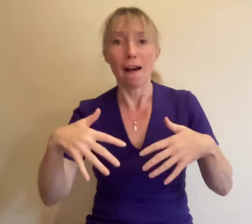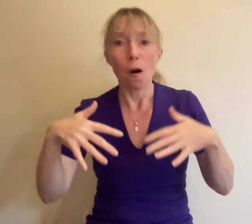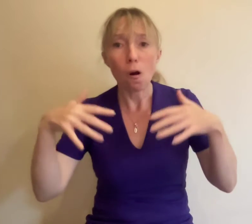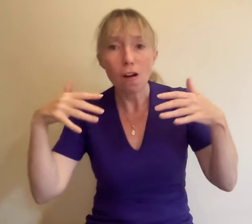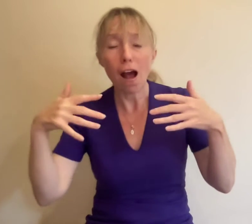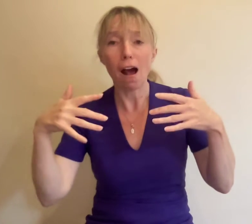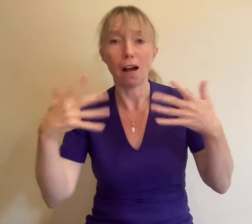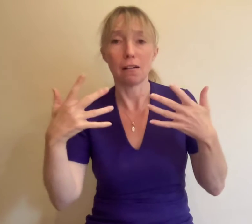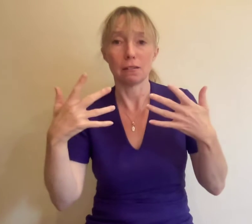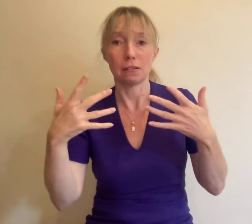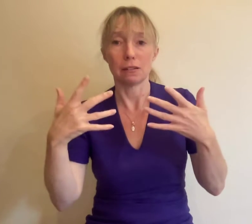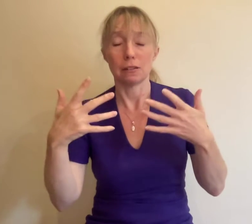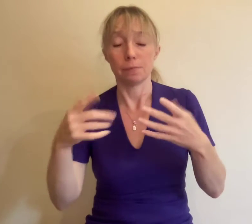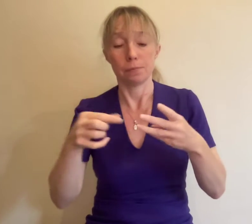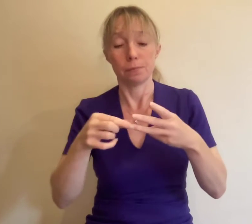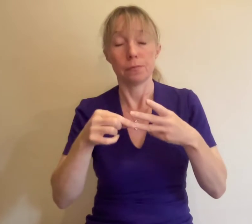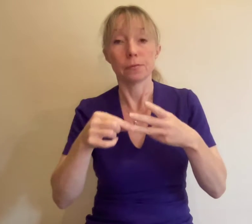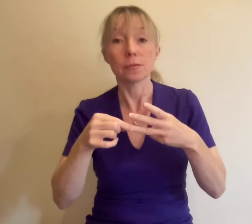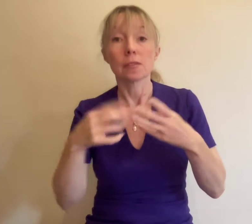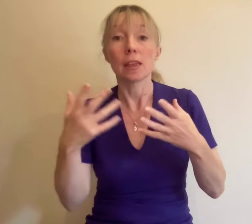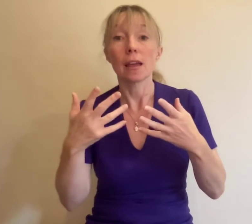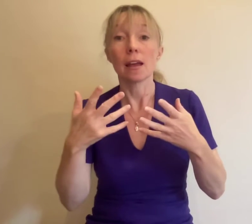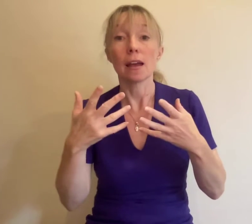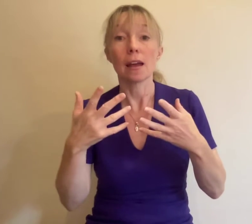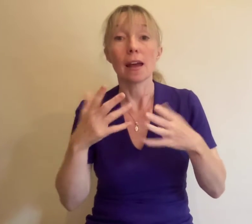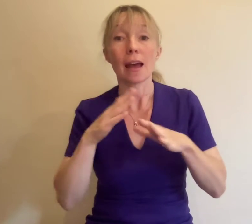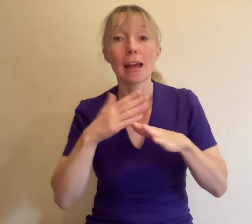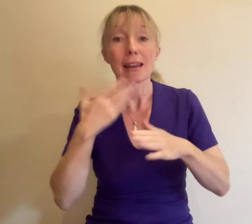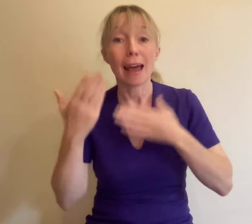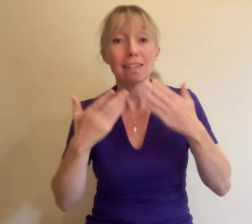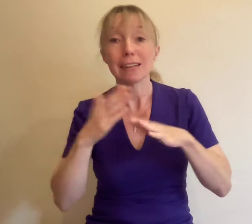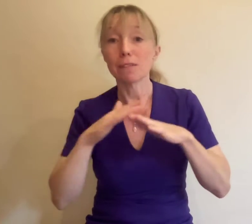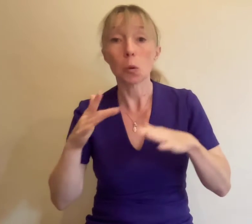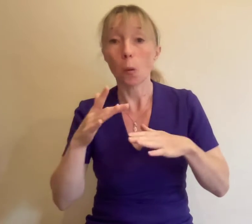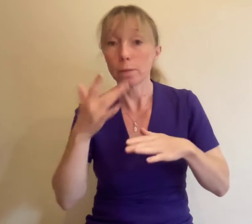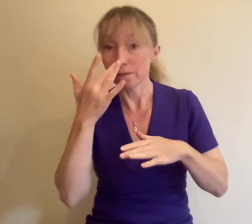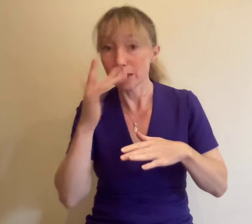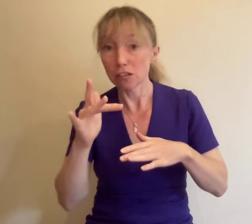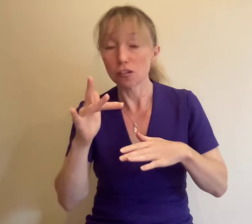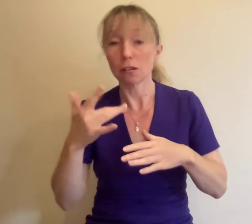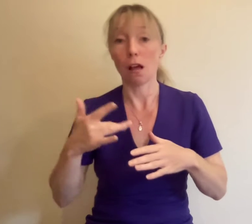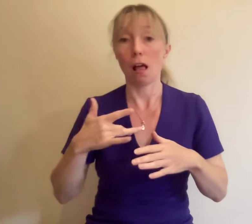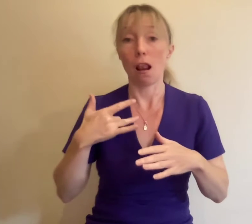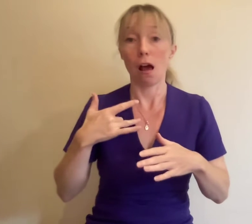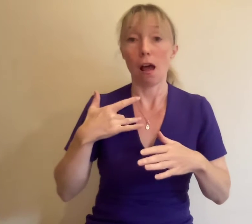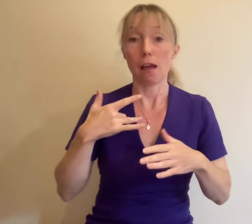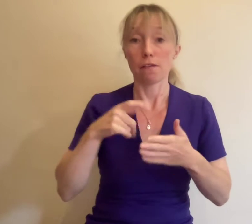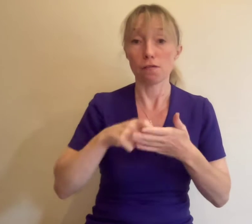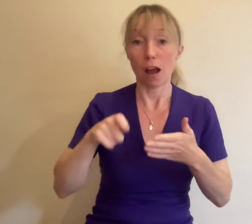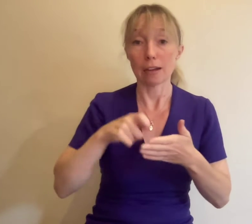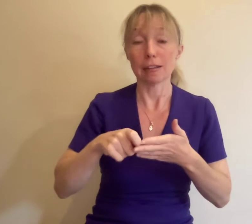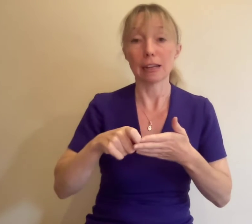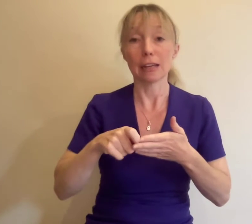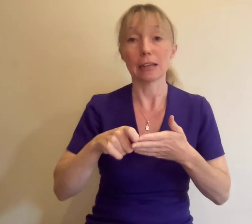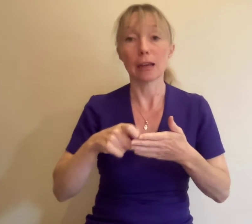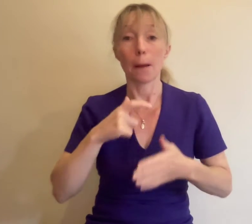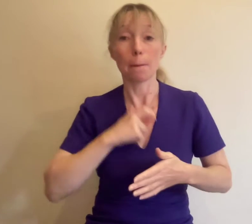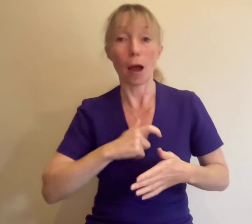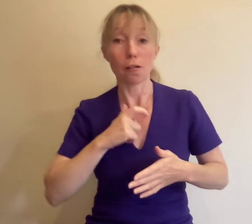Narrative non-fiction includes life writing, biography, memoir, nature writing